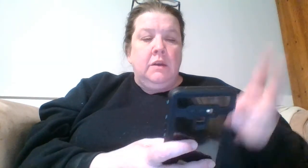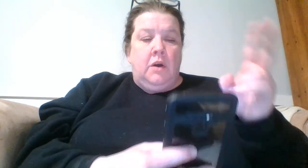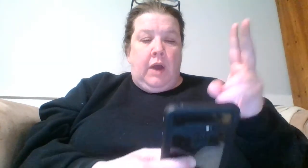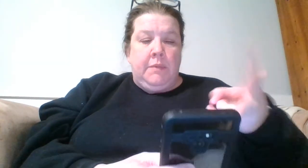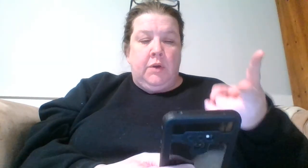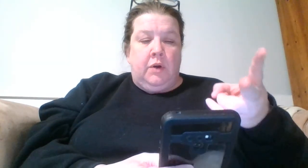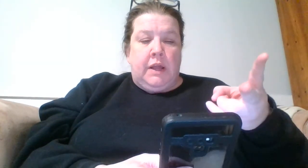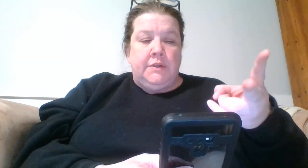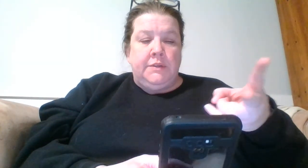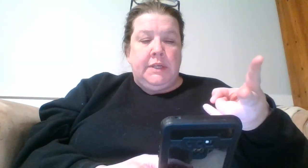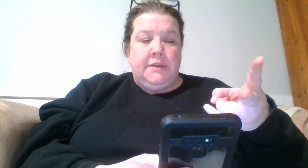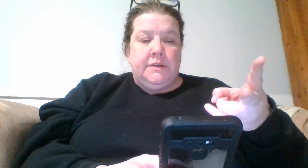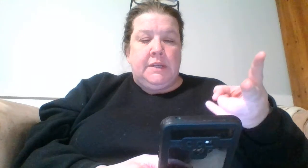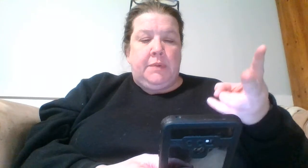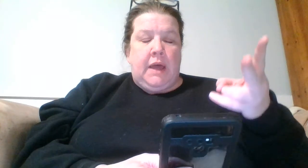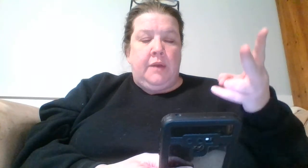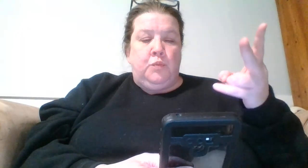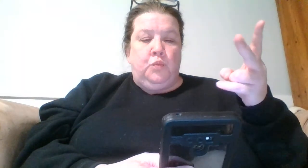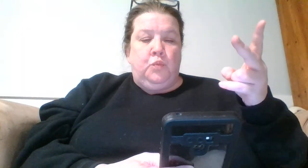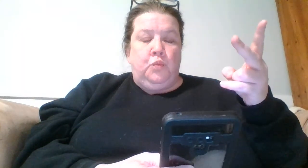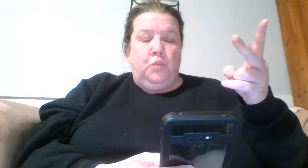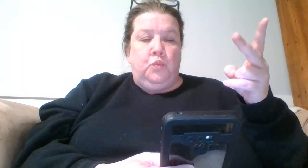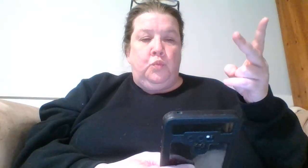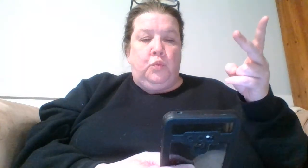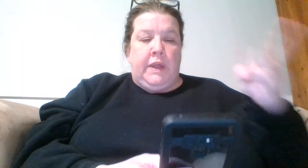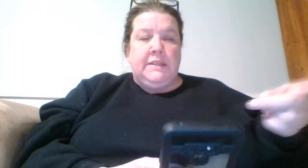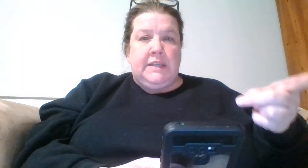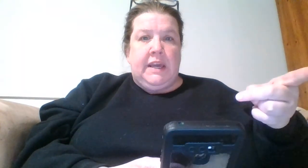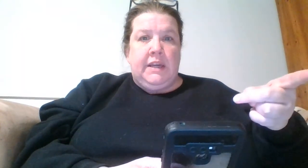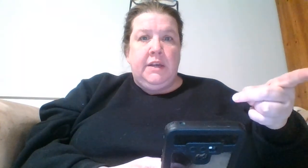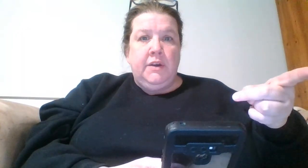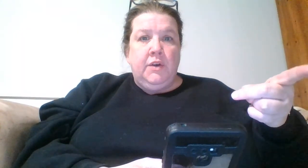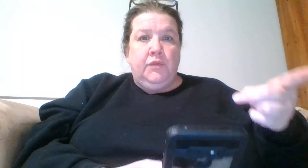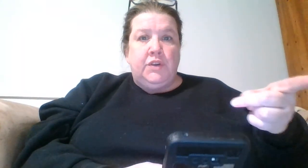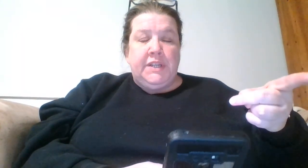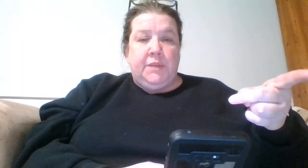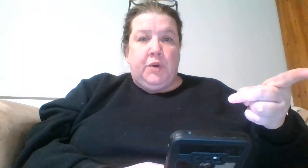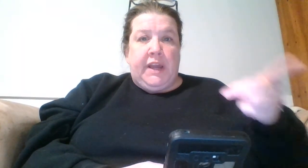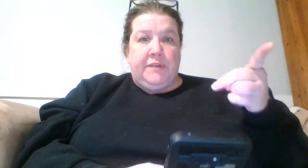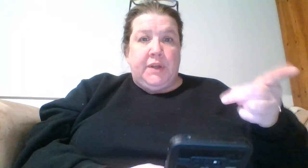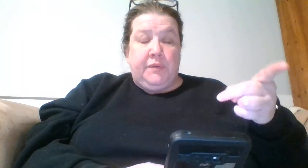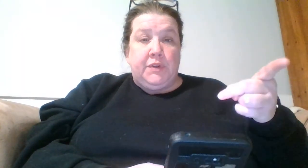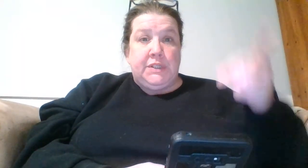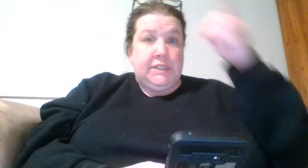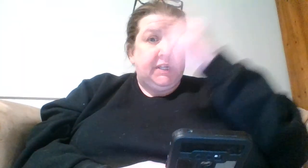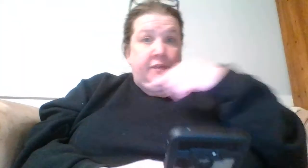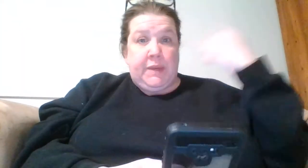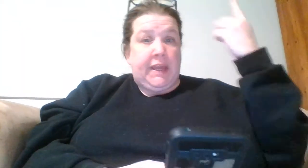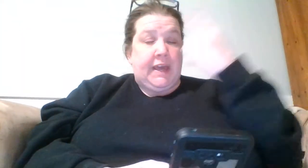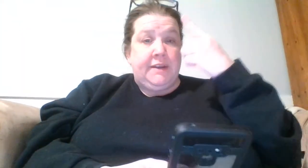No, I'm in court on Tuesday, Thursday, but on Wednesday, first thing in the morning, I have to have a CT of my head